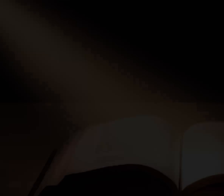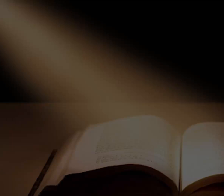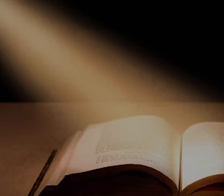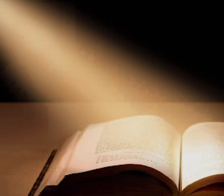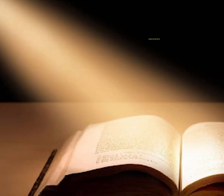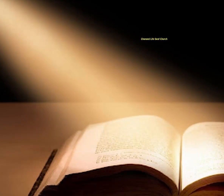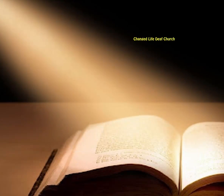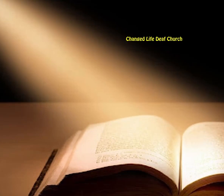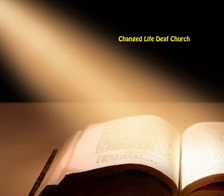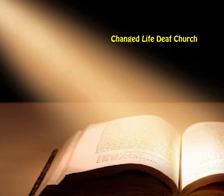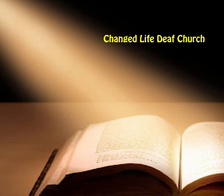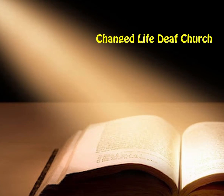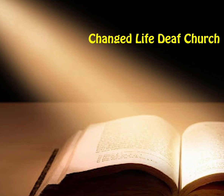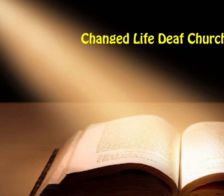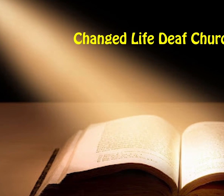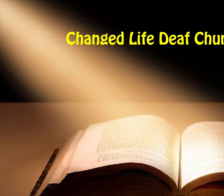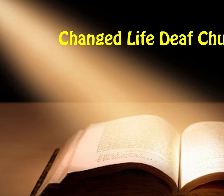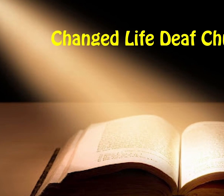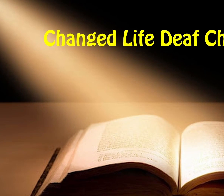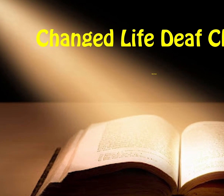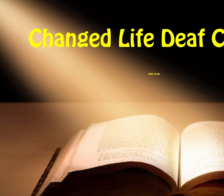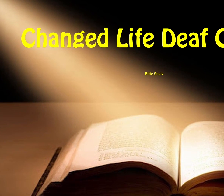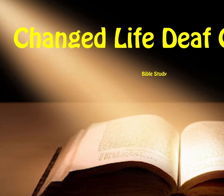We'll be right back.